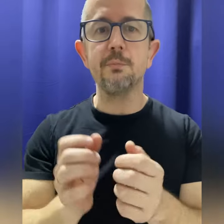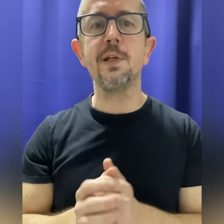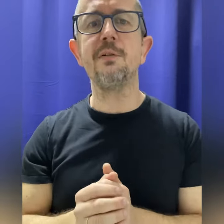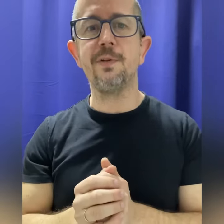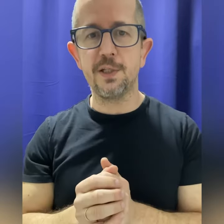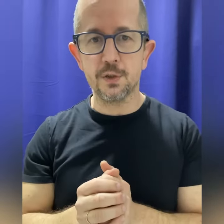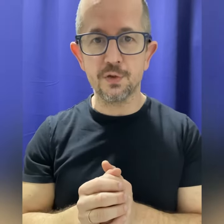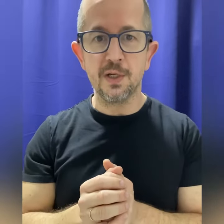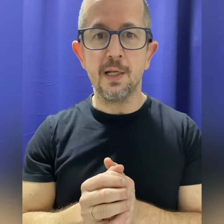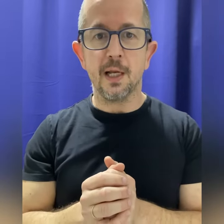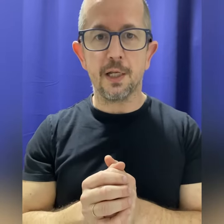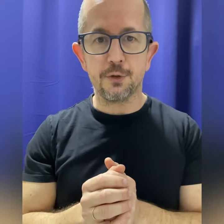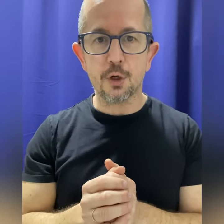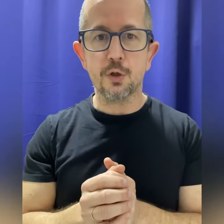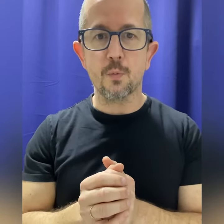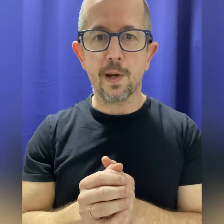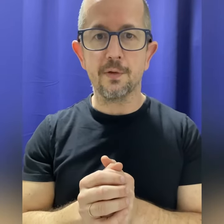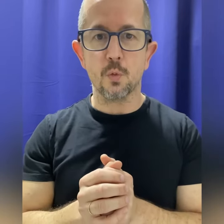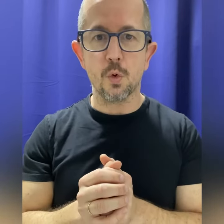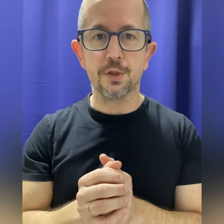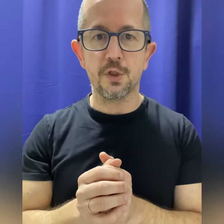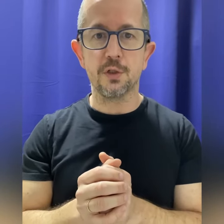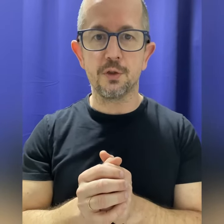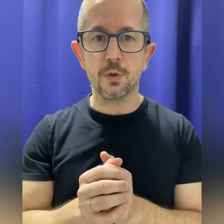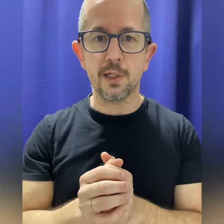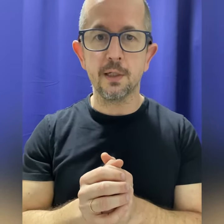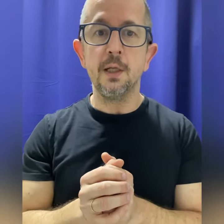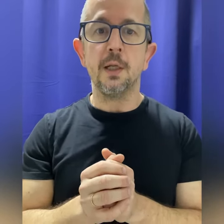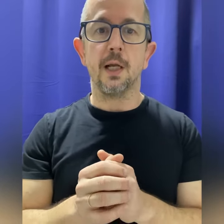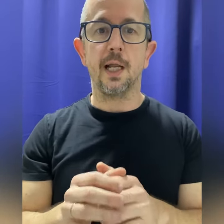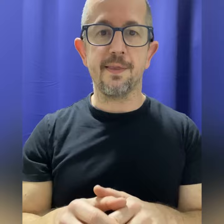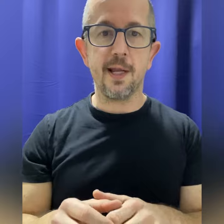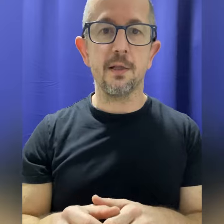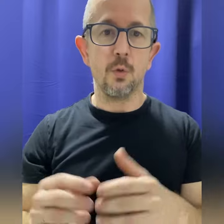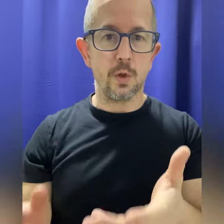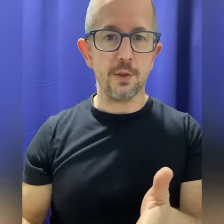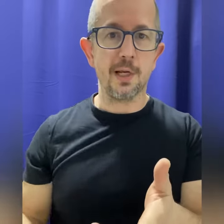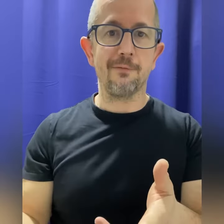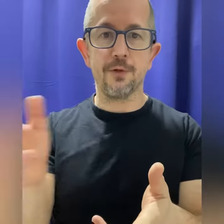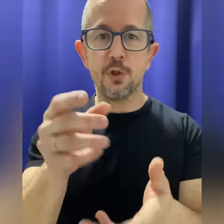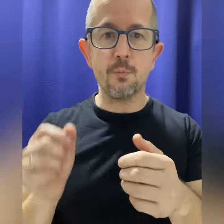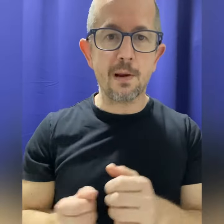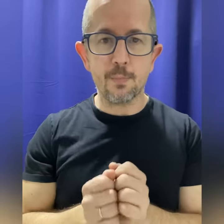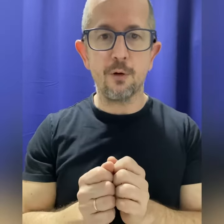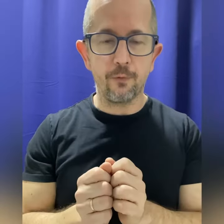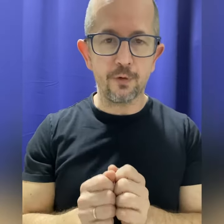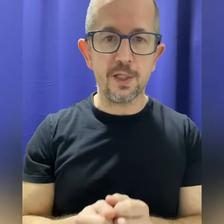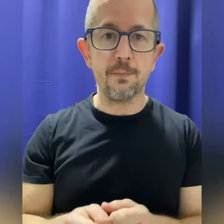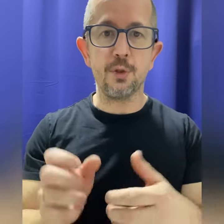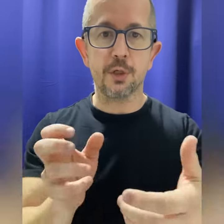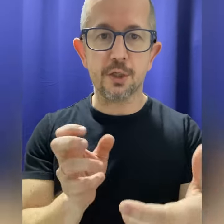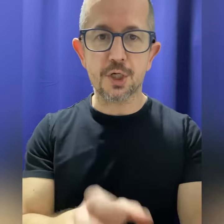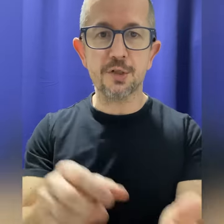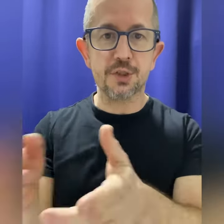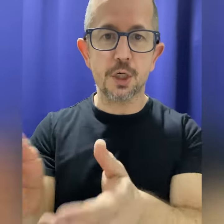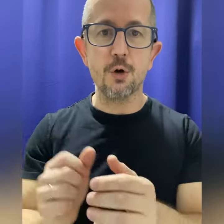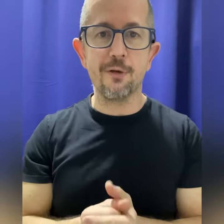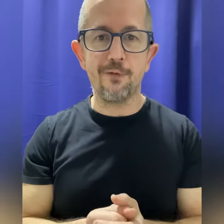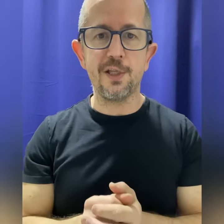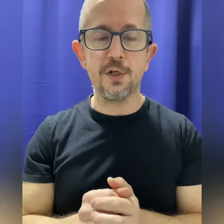minute videos and document what you are doing. And then when you have a new member of your team, you can just show the video.